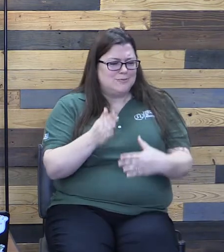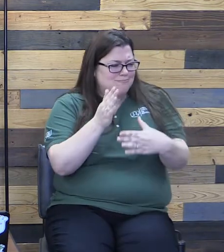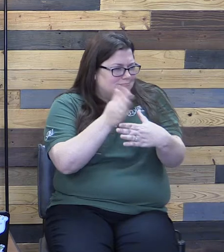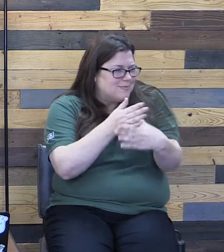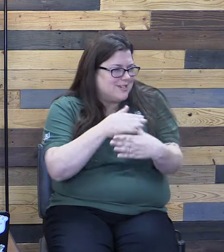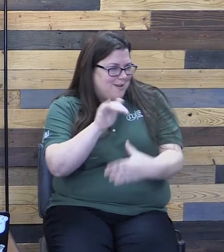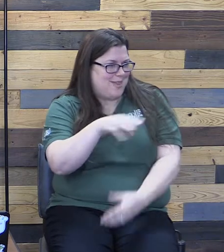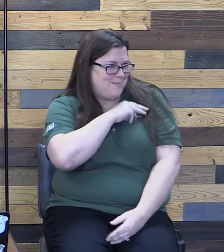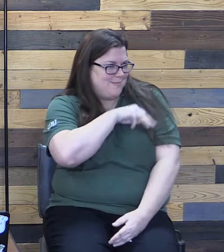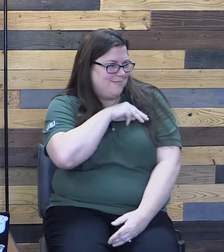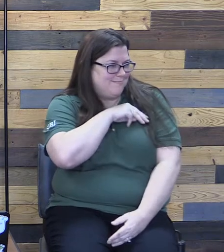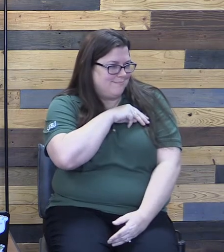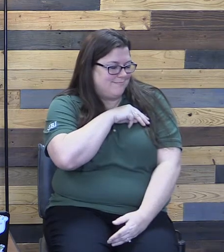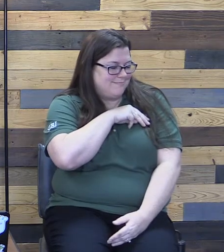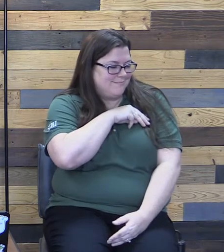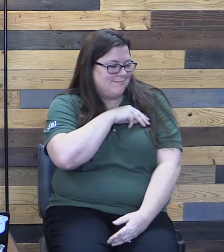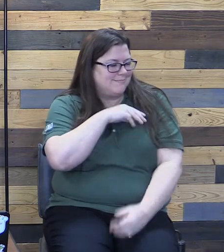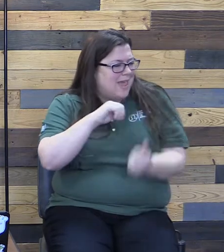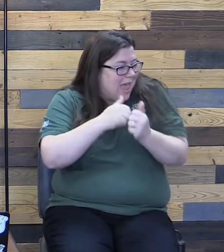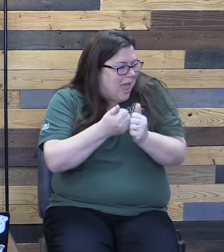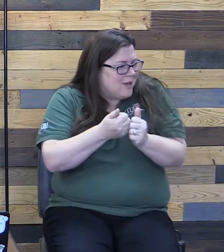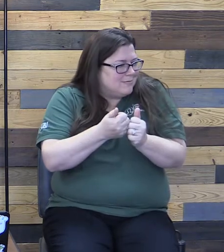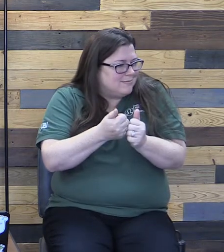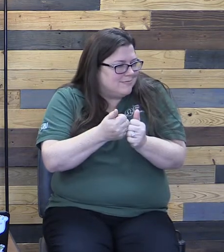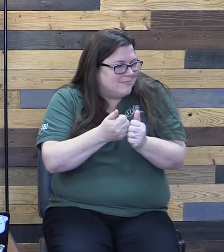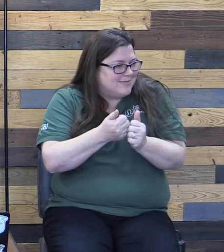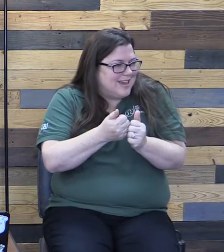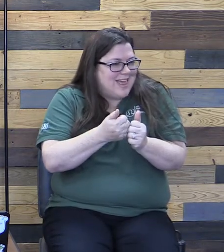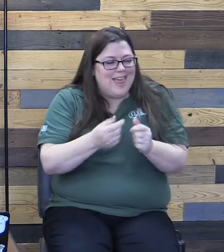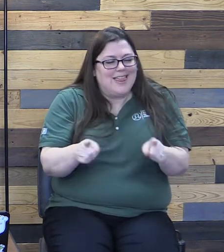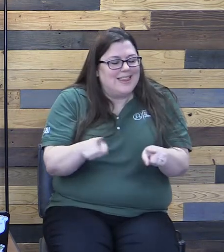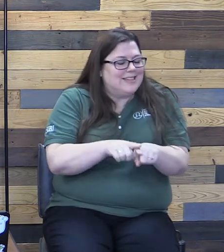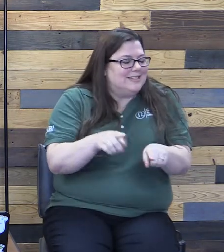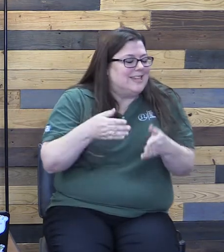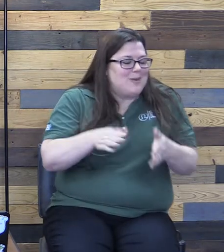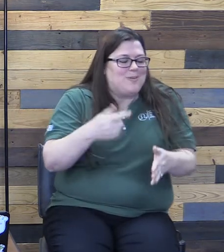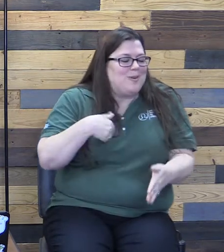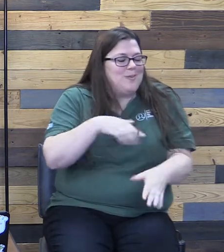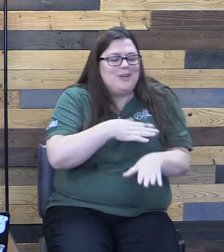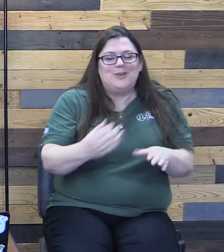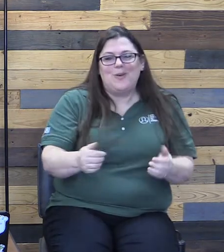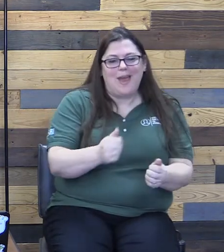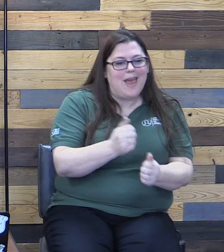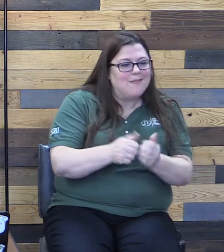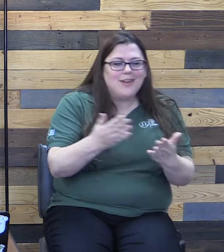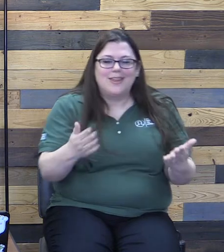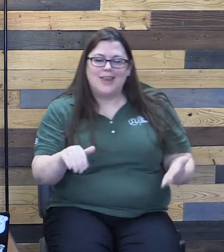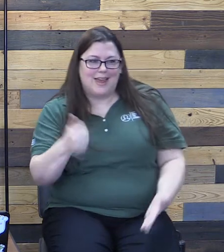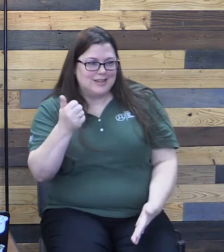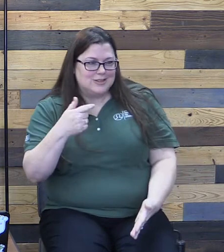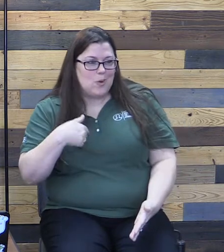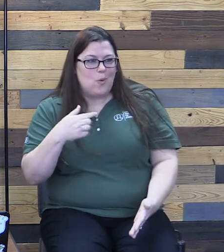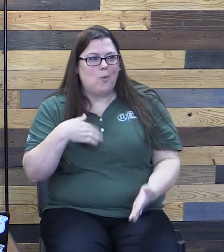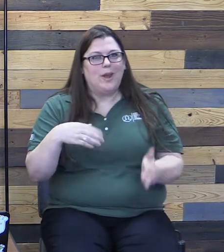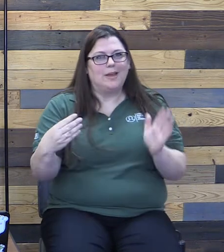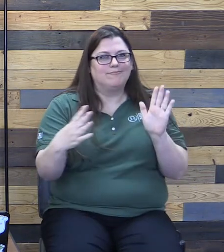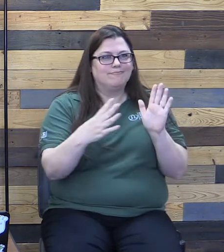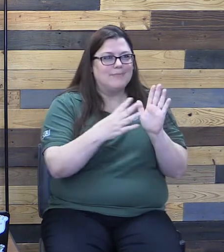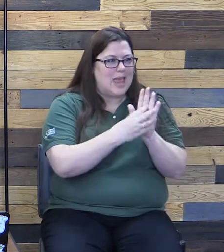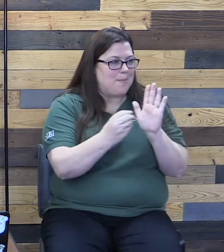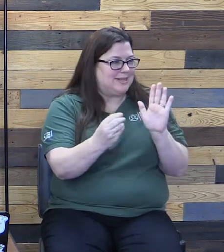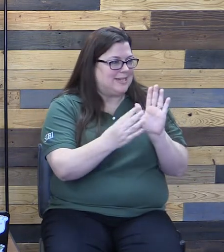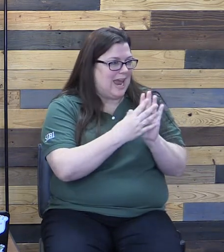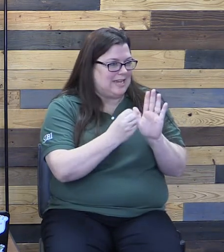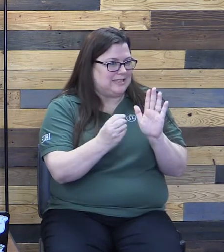How do we do it? Like we do everything else. We imitate the one who gives us the command. So fortunately